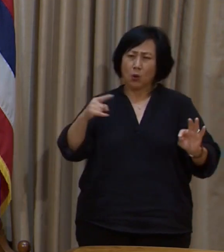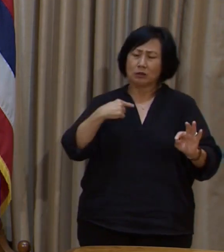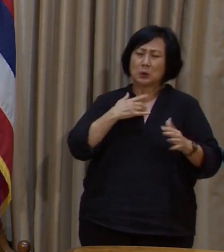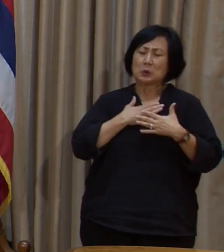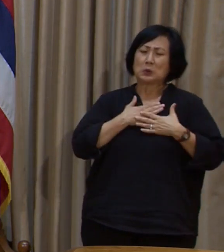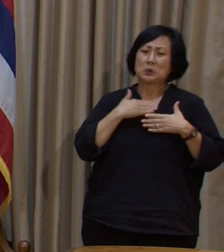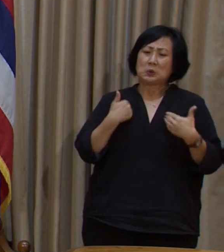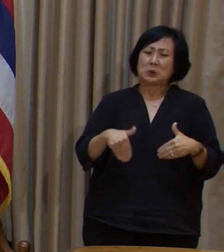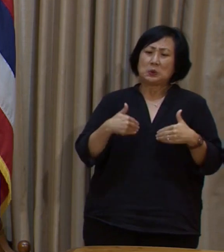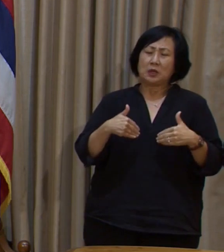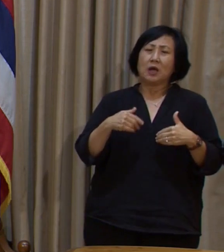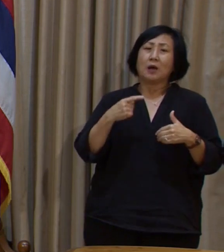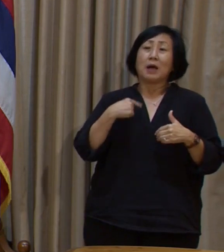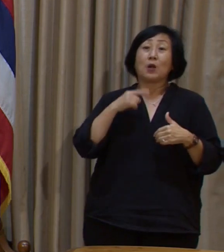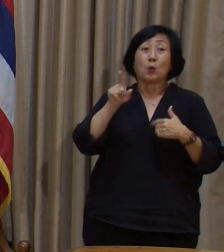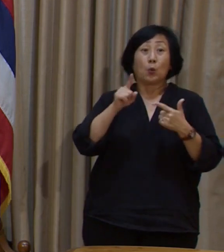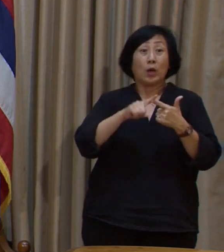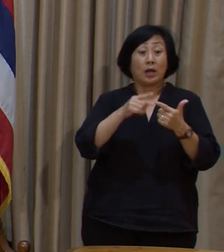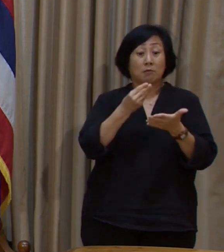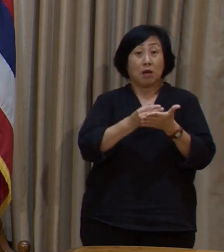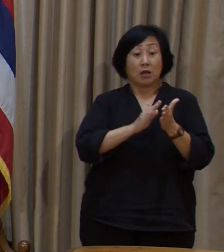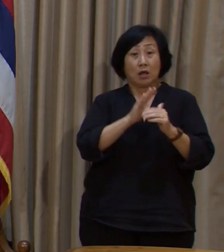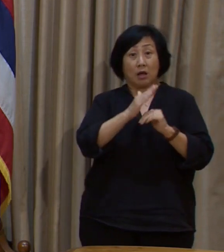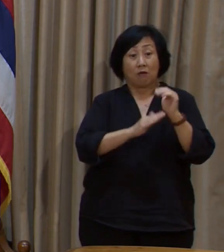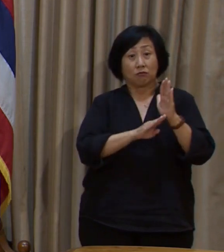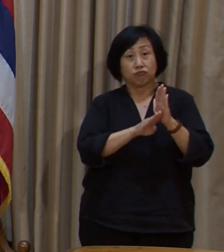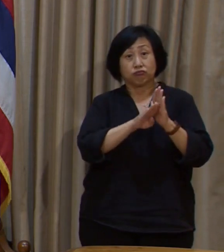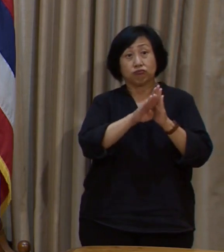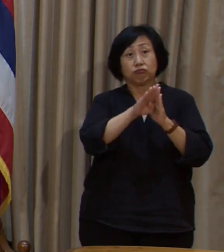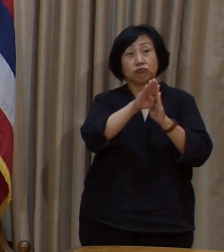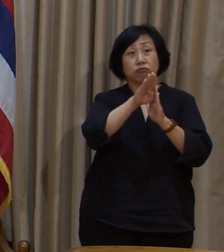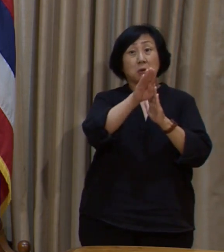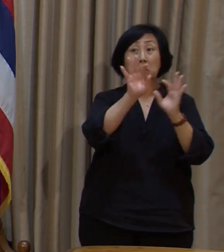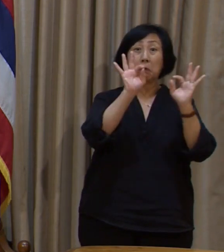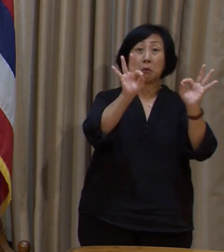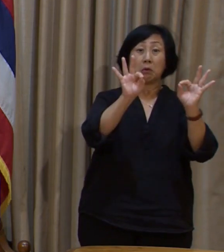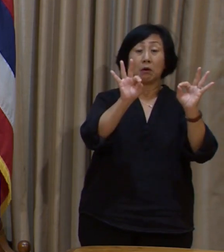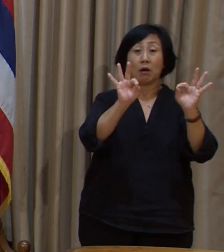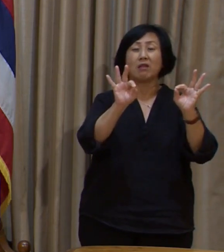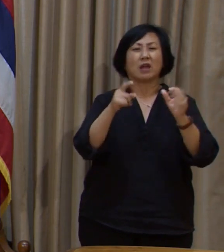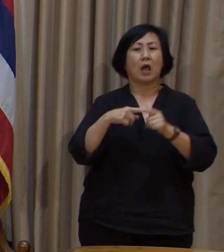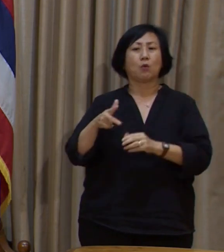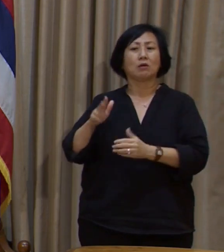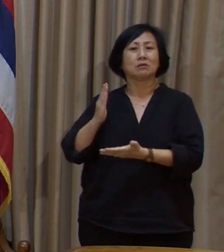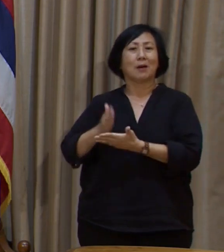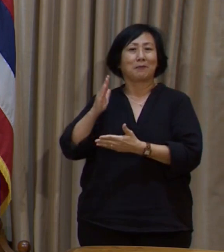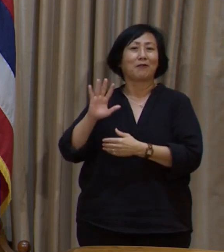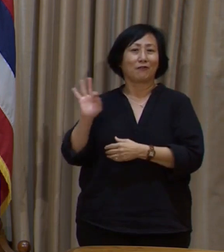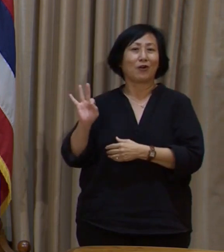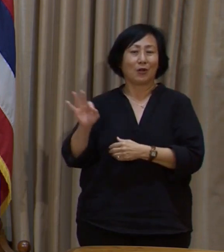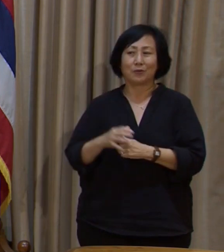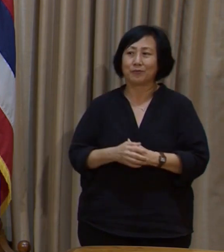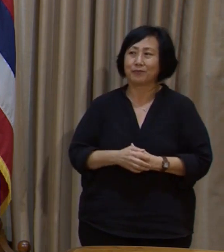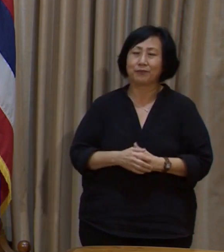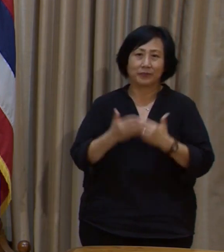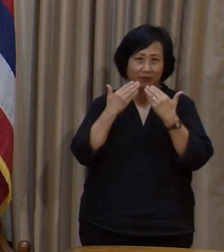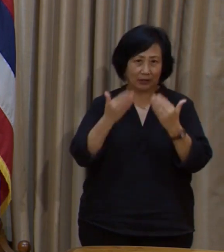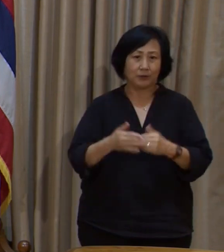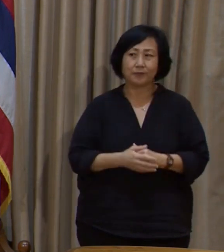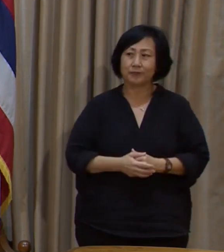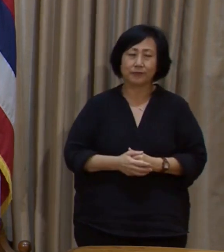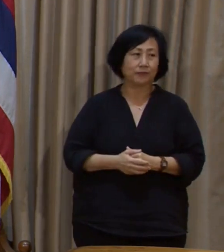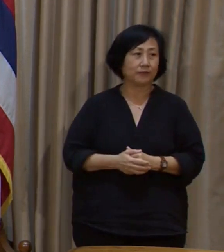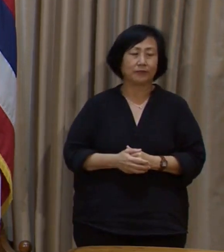will rescind the furlough as soon as it is no longer needed. Thank you.